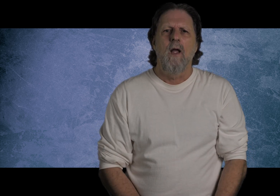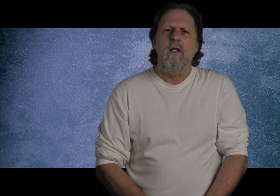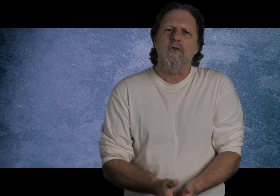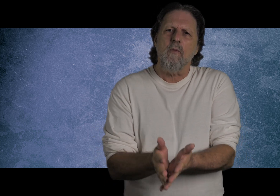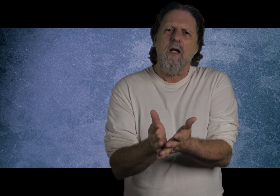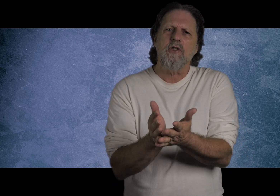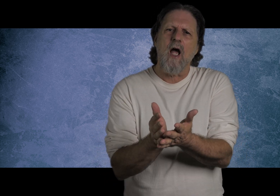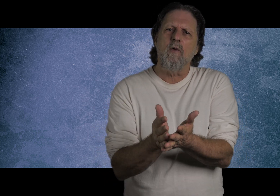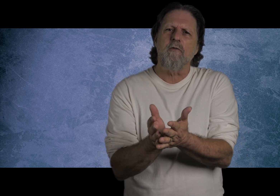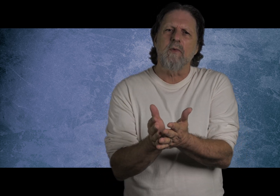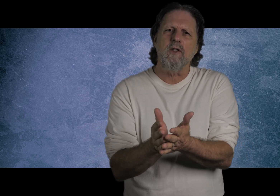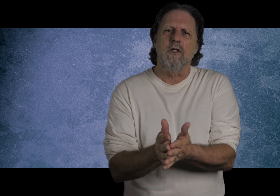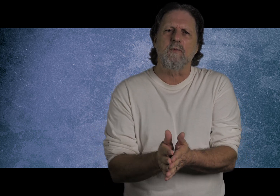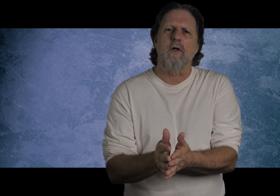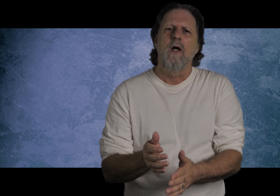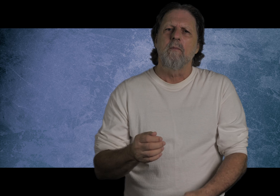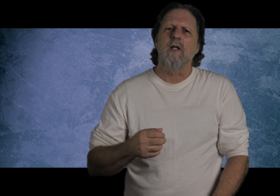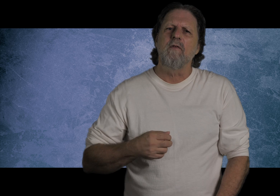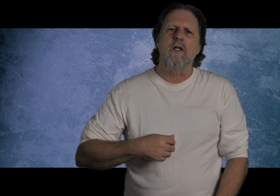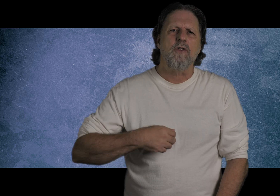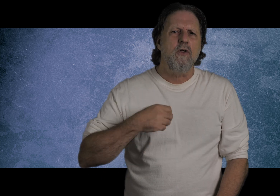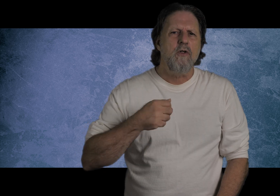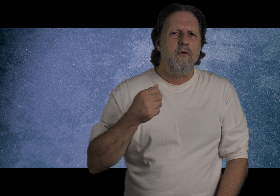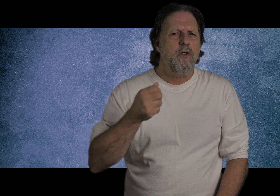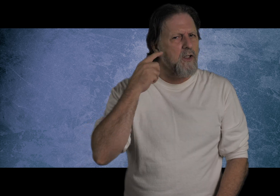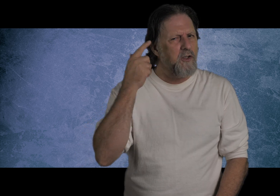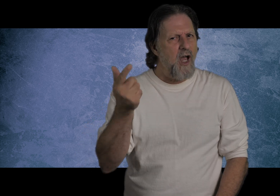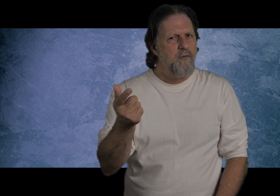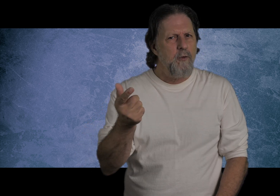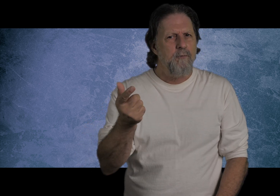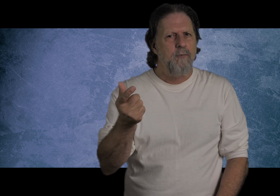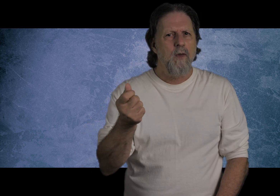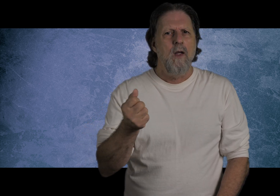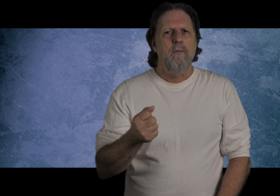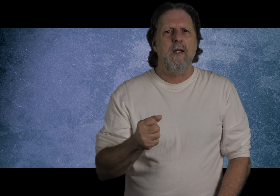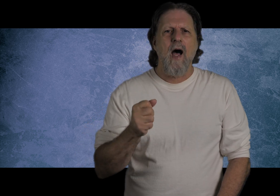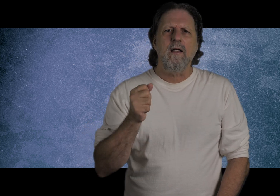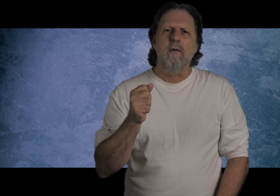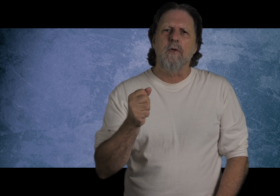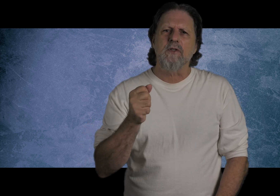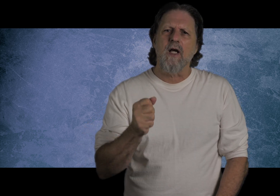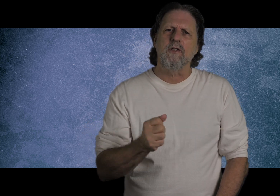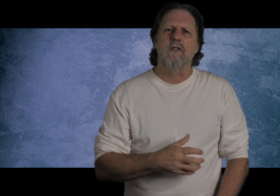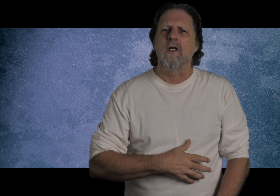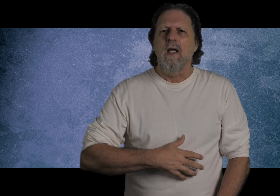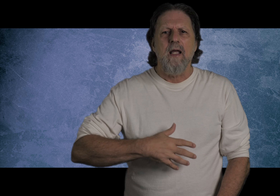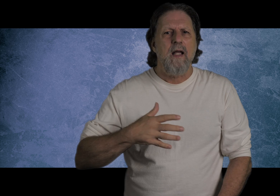You know, so many shy away from teaching this book, believing it's too difficult to decipher. But God didn't put sections in